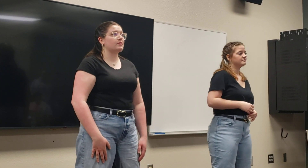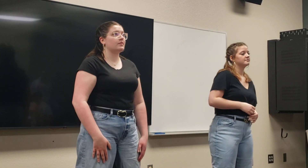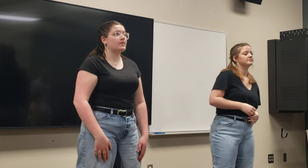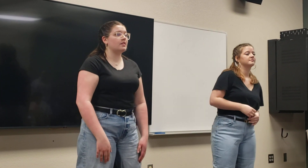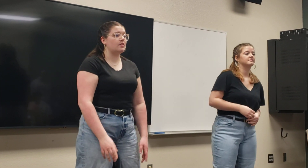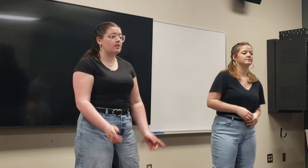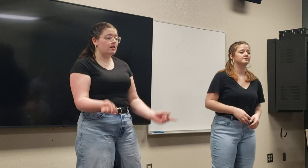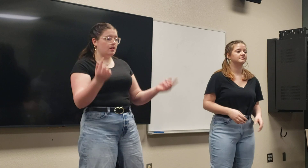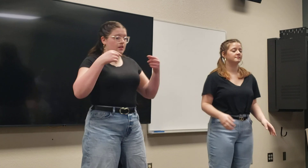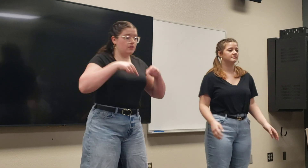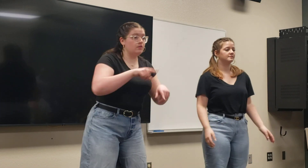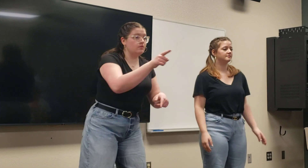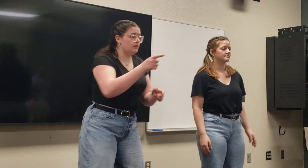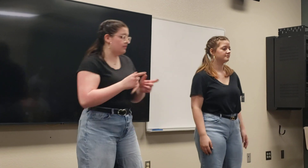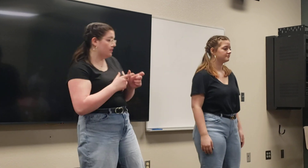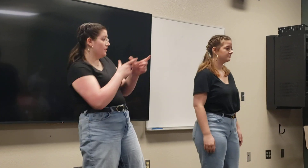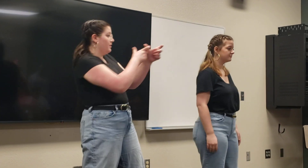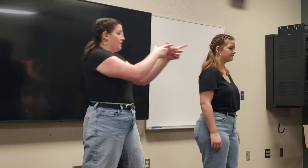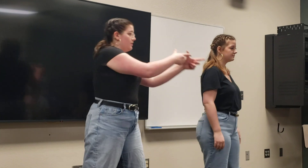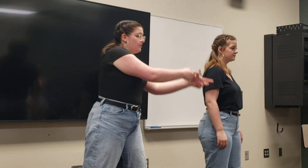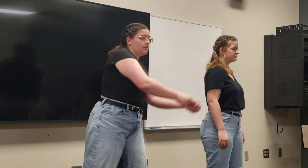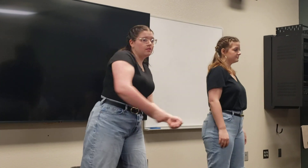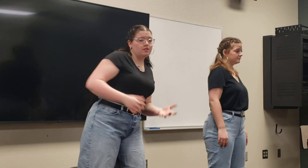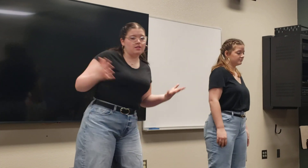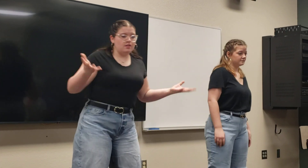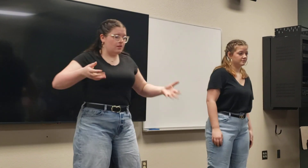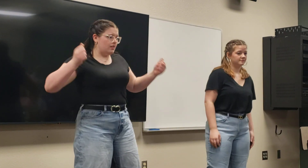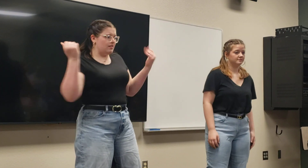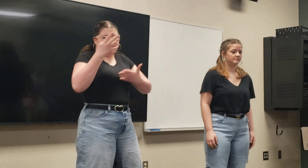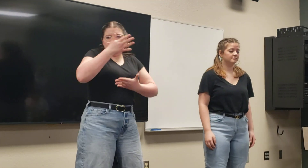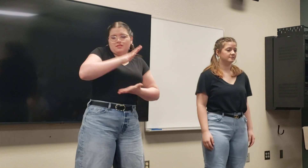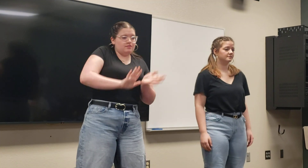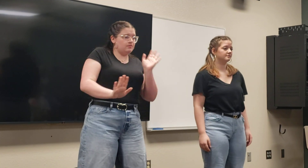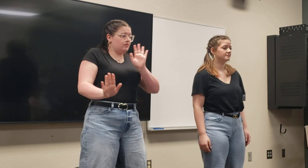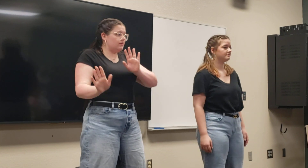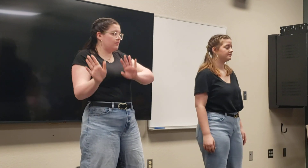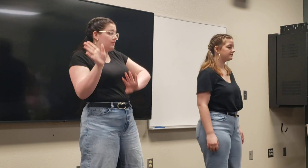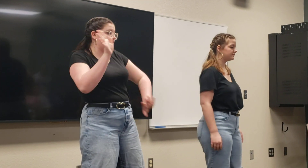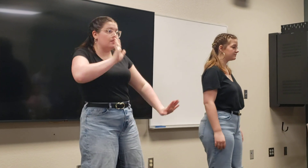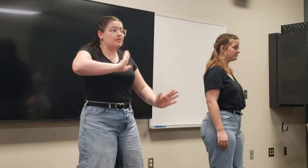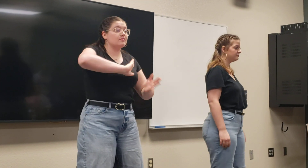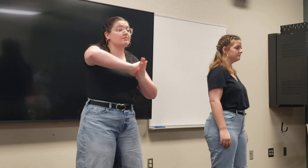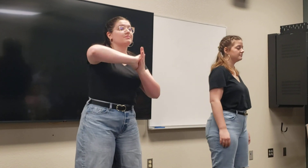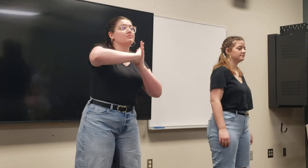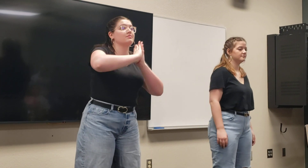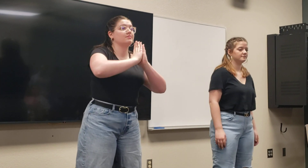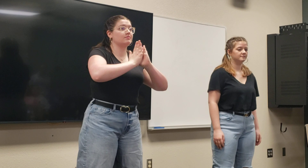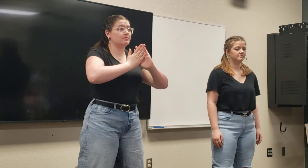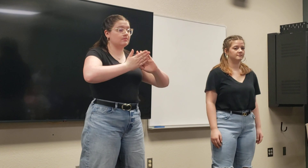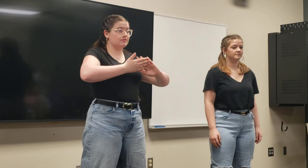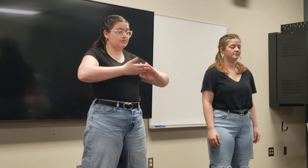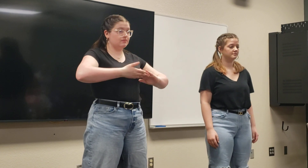And oh, as you run, what hindered love will only become